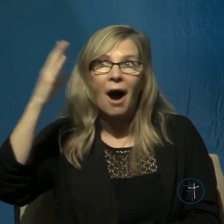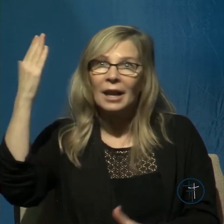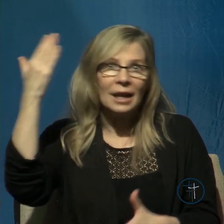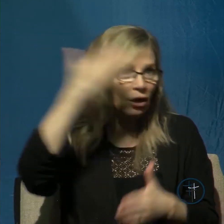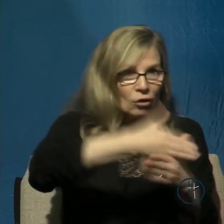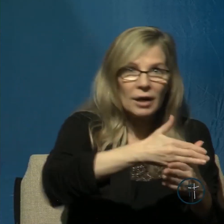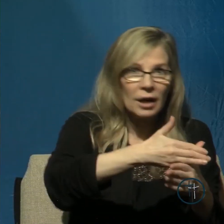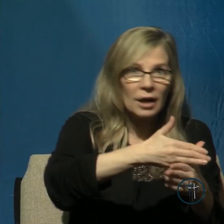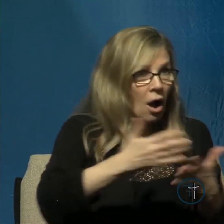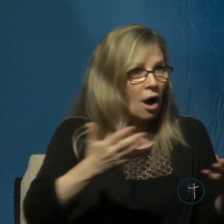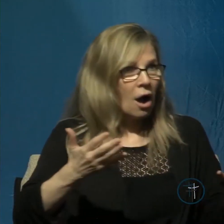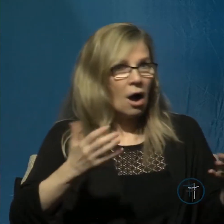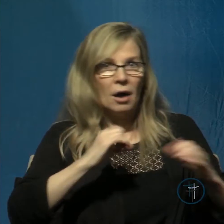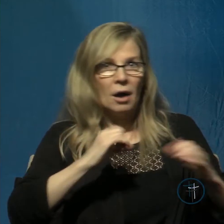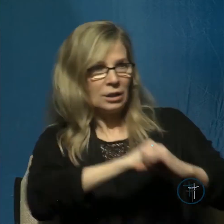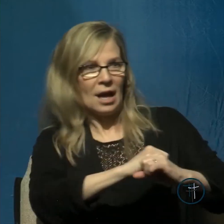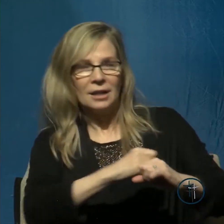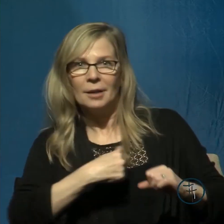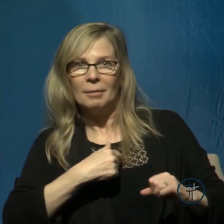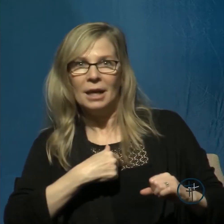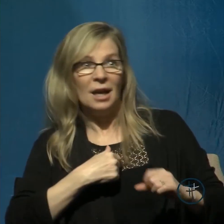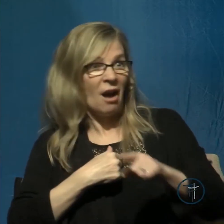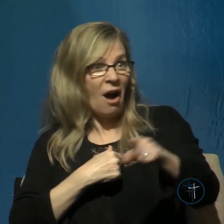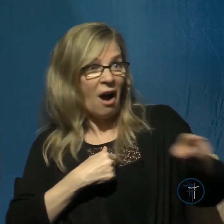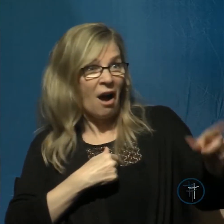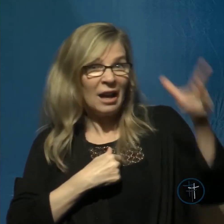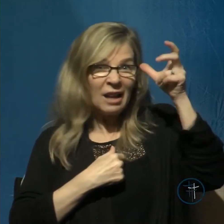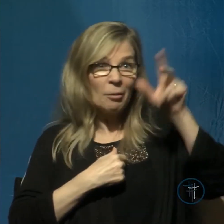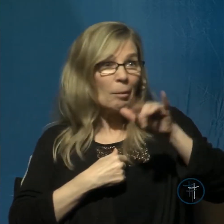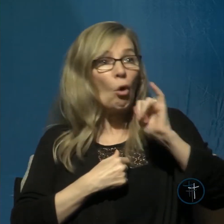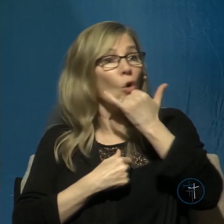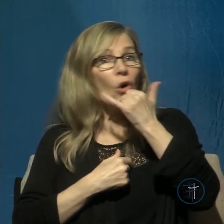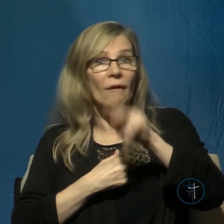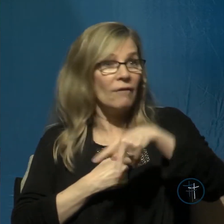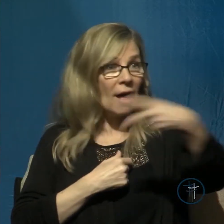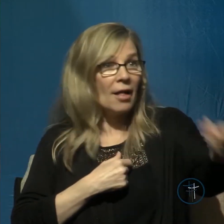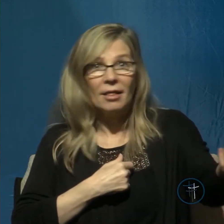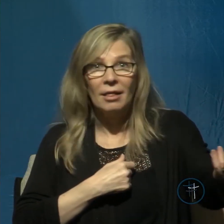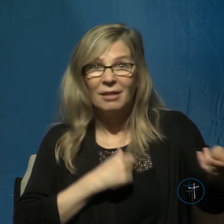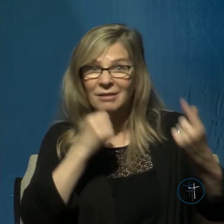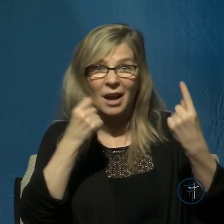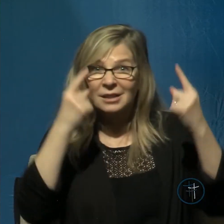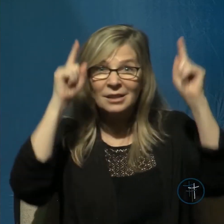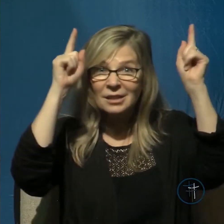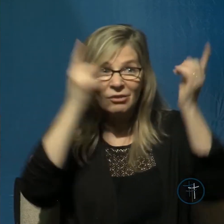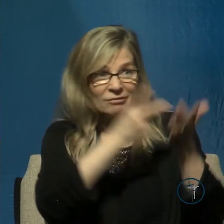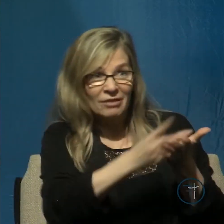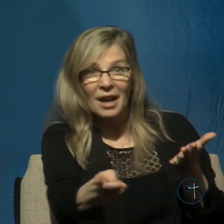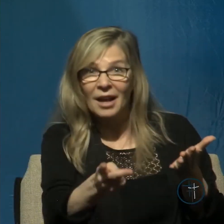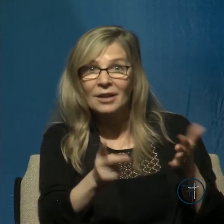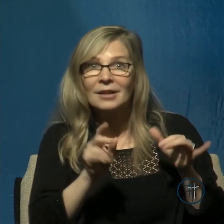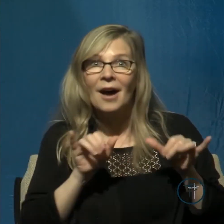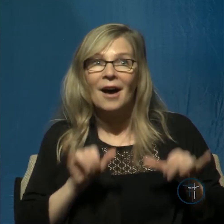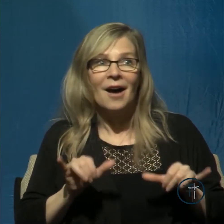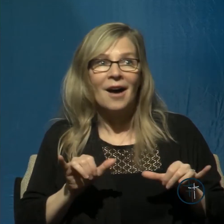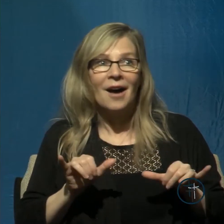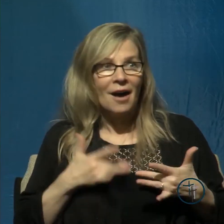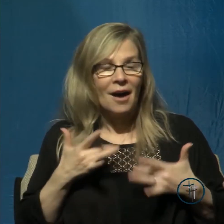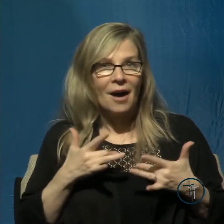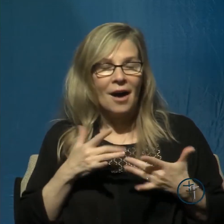so that these evildoers stumbled and they fell they weren't successful in their attack upon him therefore he says in verse